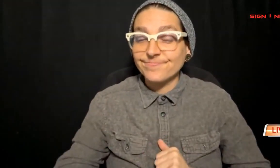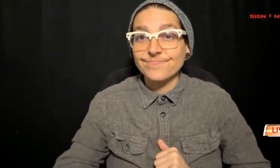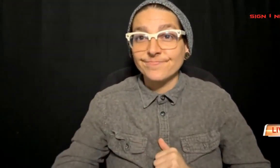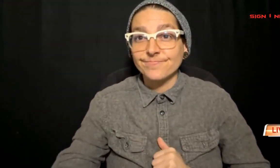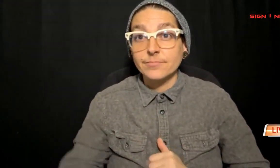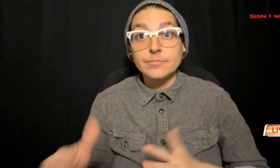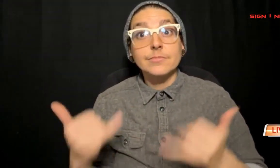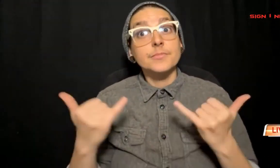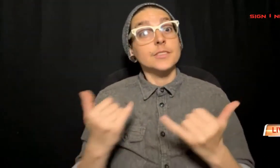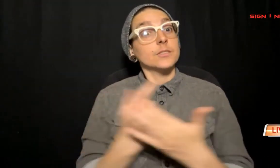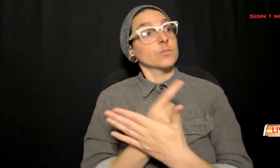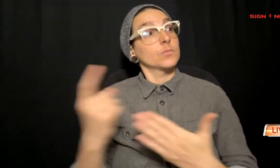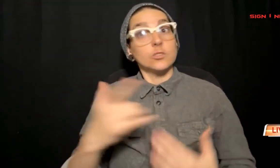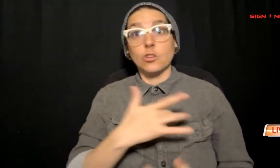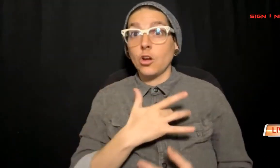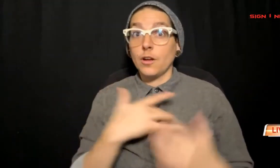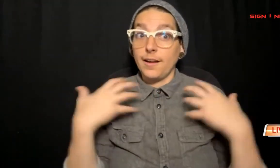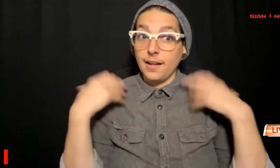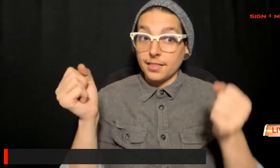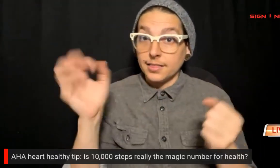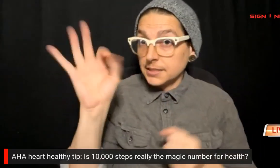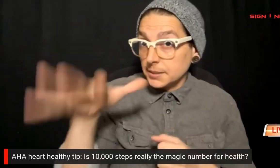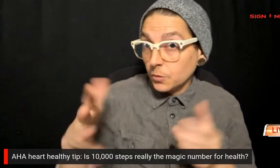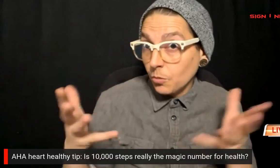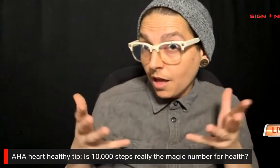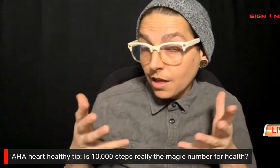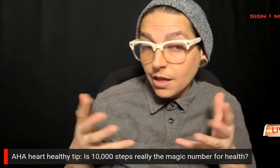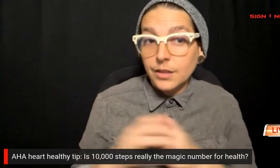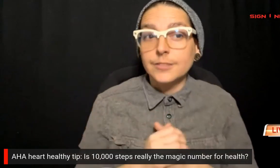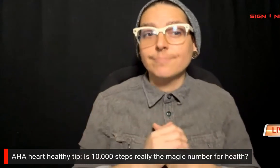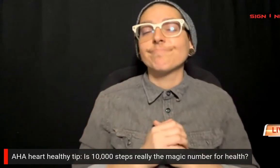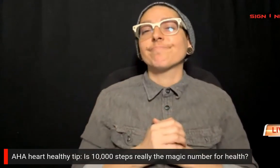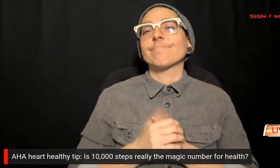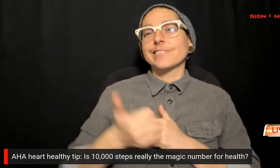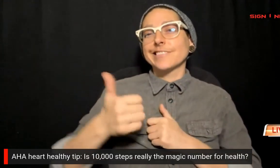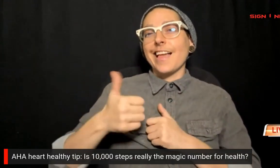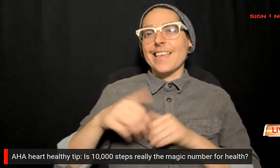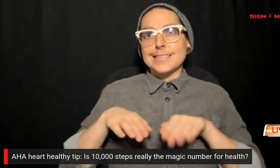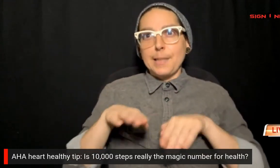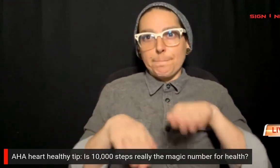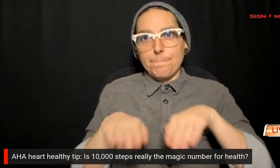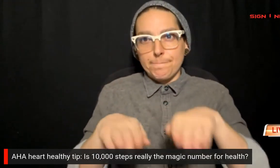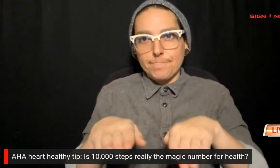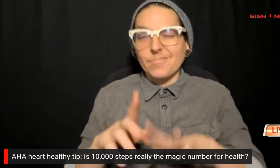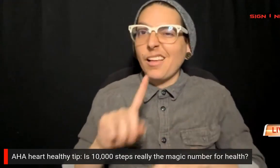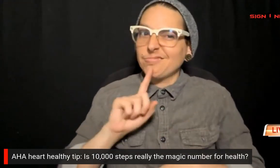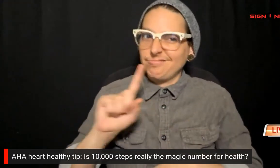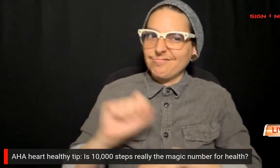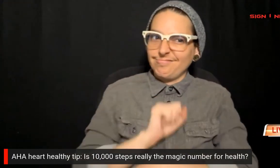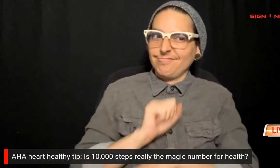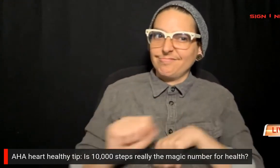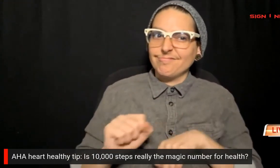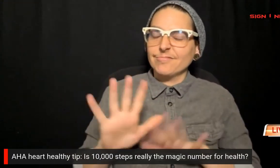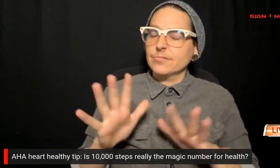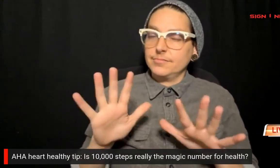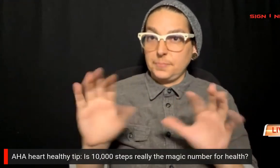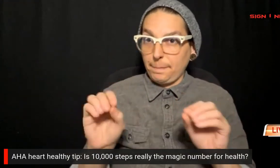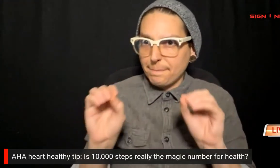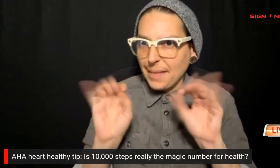if we can get it into the show this week's heart health tip is 10,000 steps really